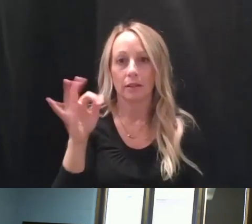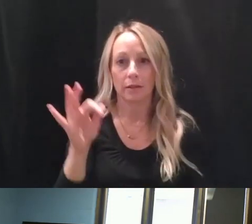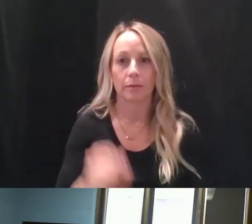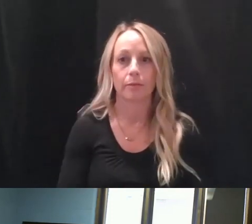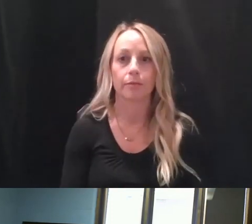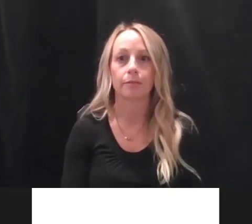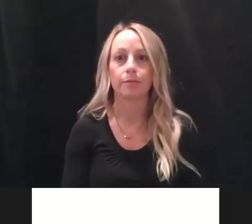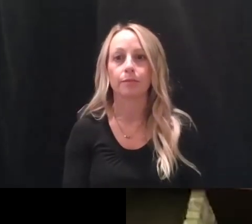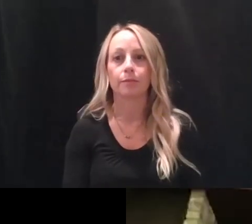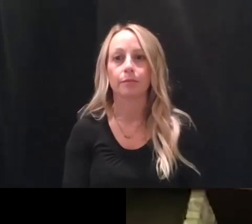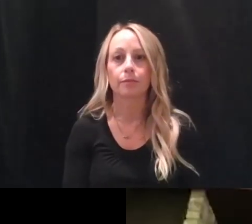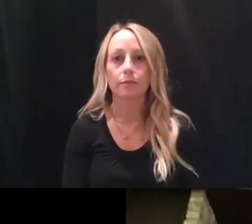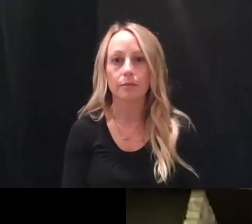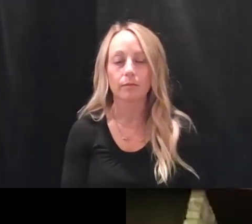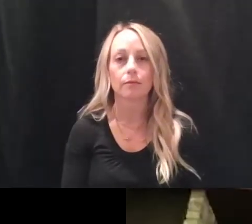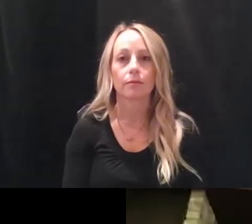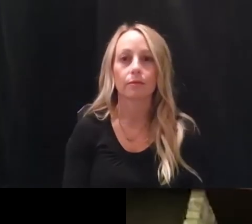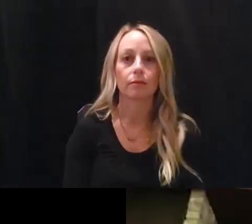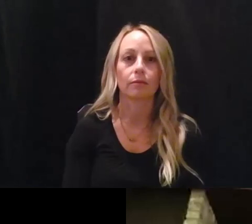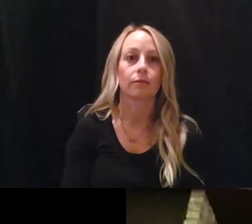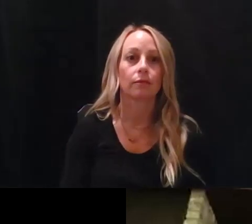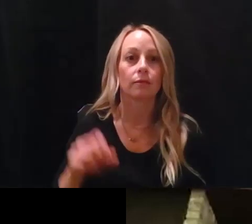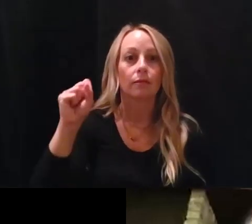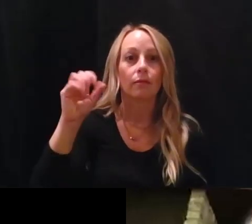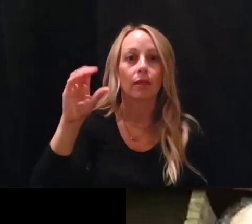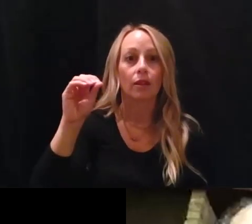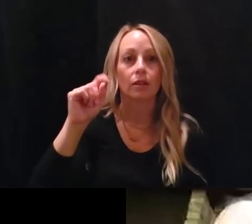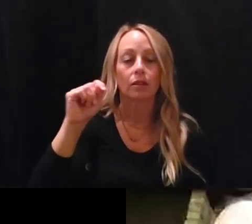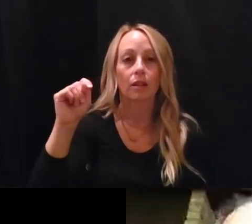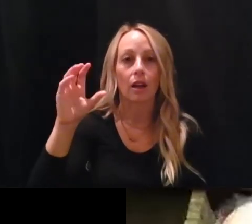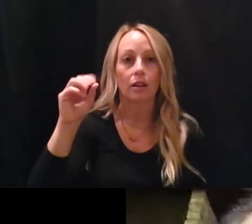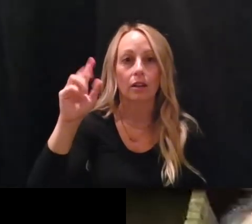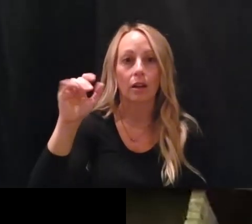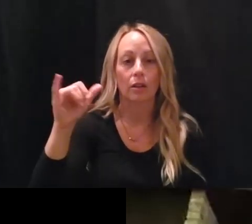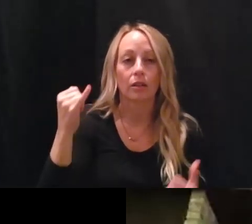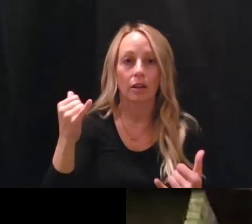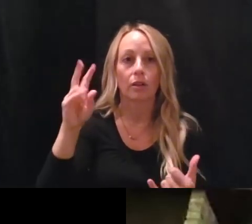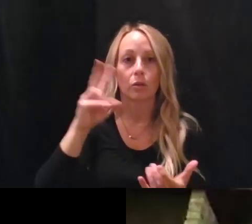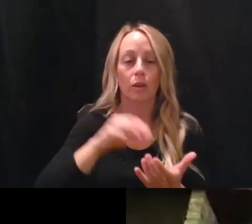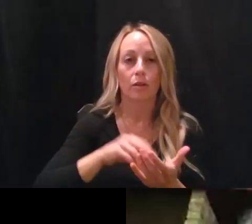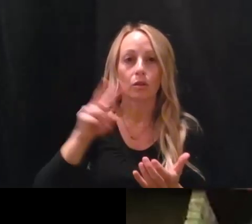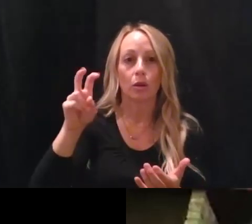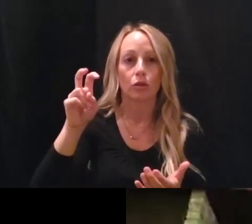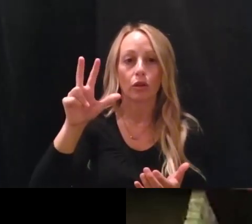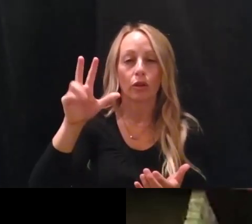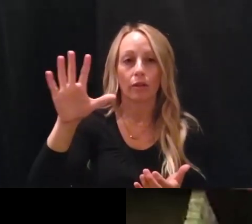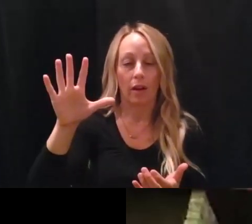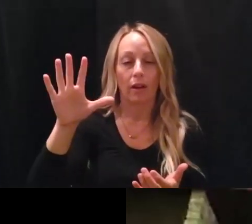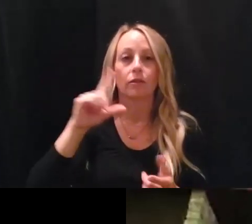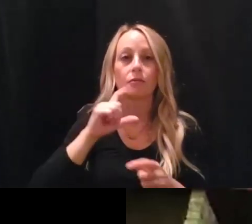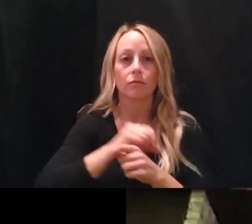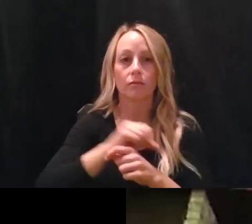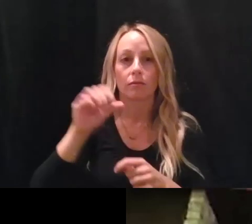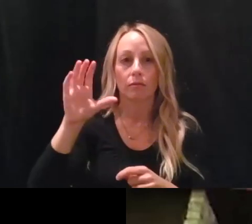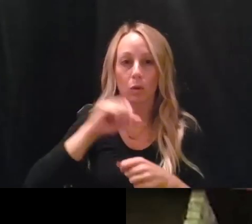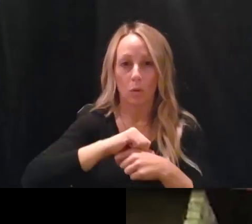In Scott County today, our cases stand at 2,235 and deaths are at